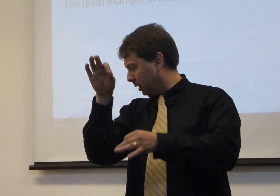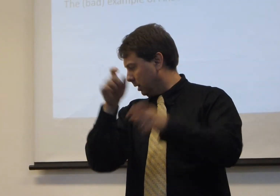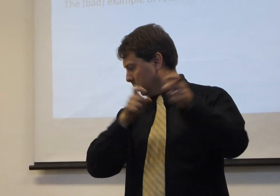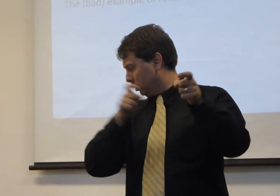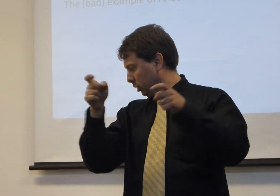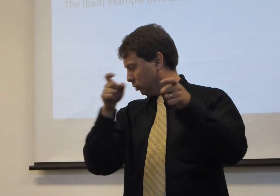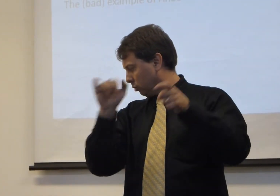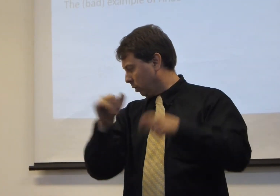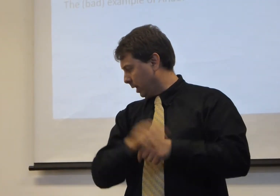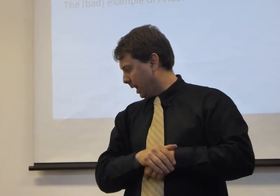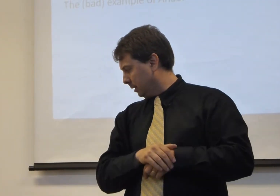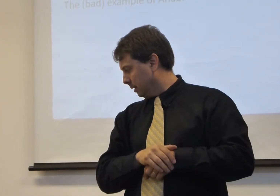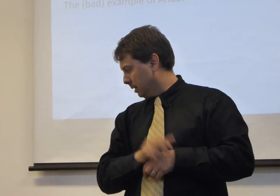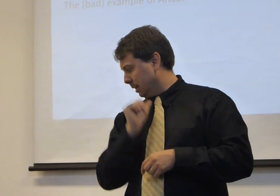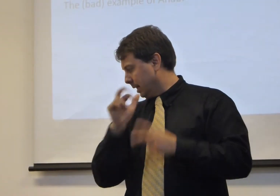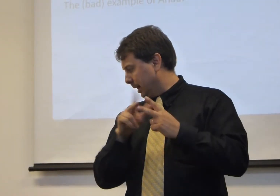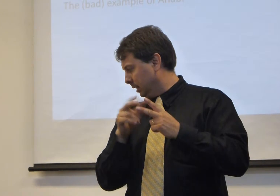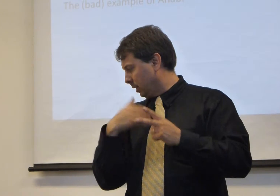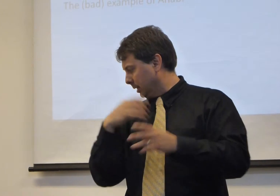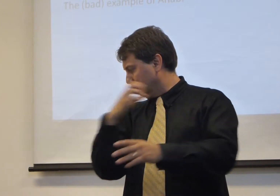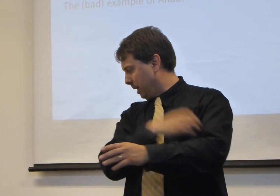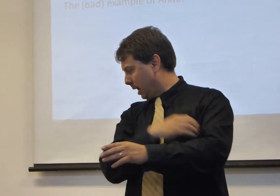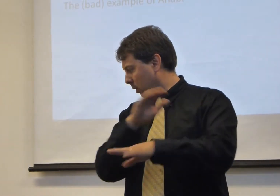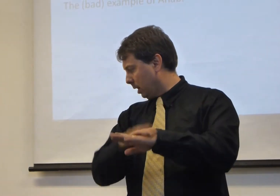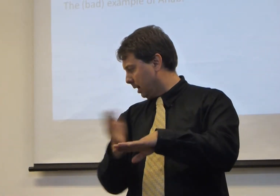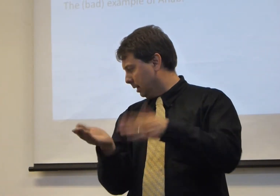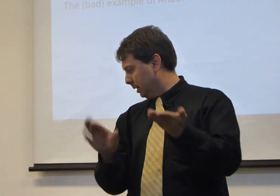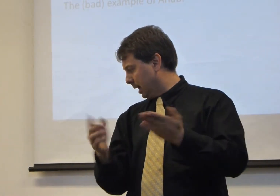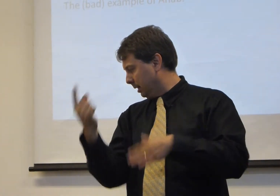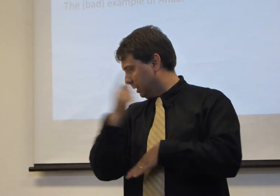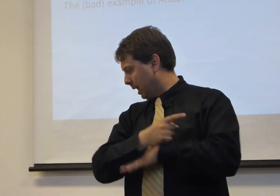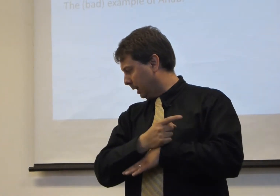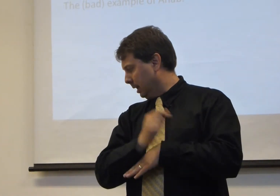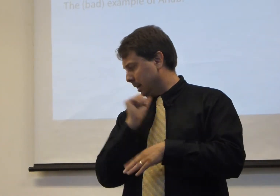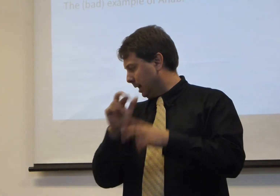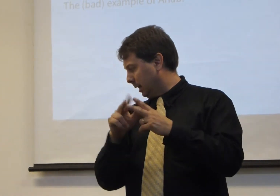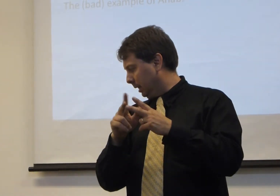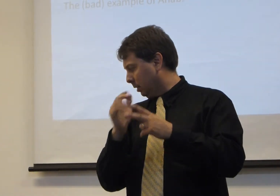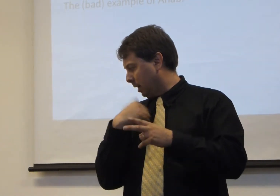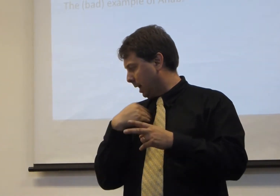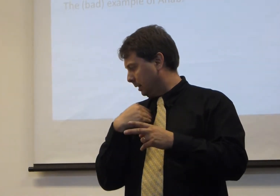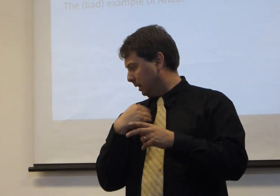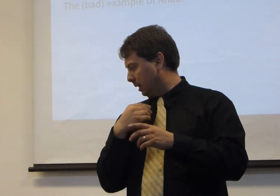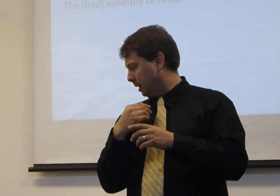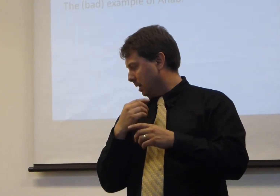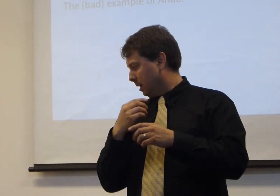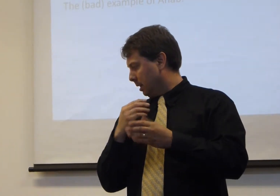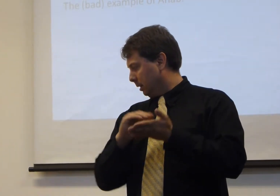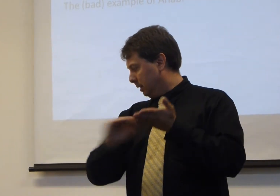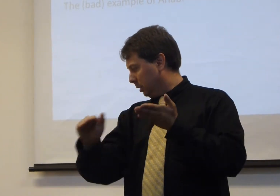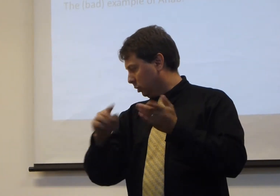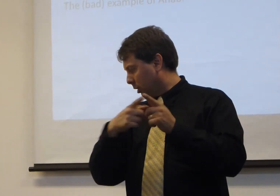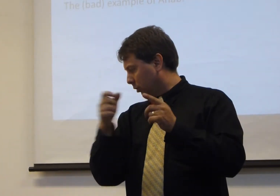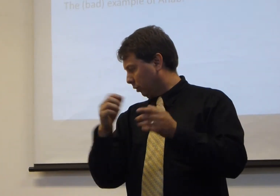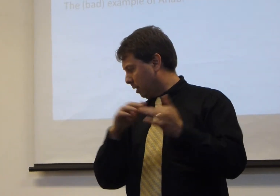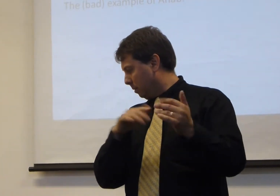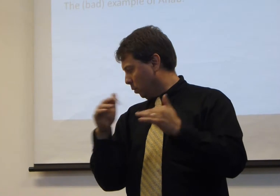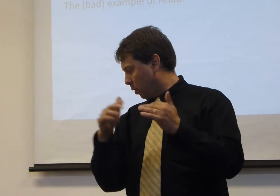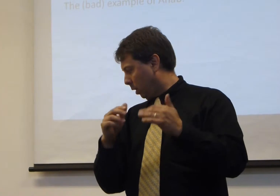to control that. Not either has he power on the death day. Not either has he discharged from the war.